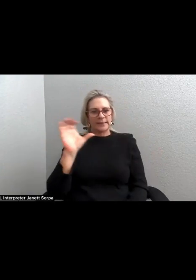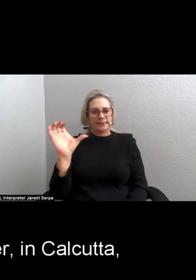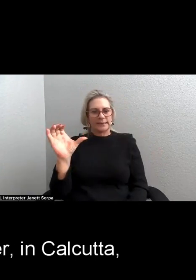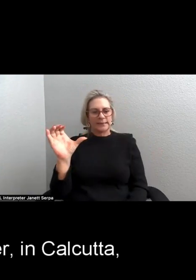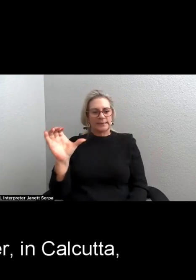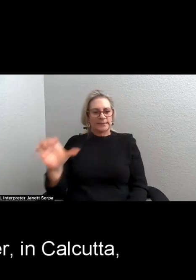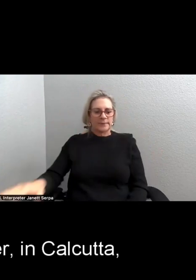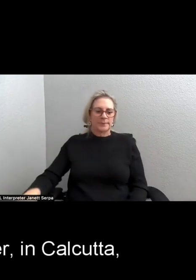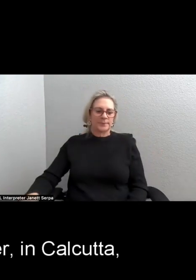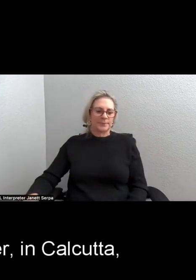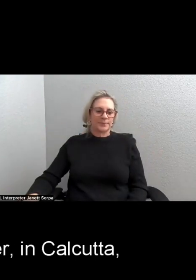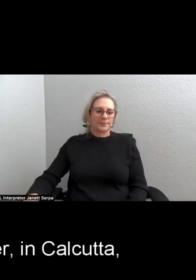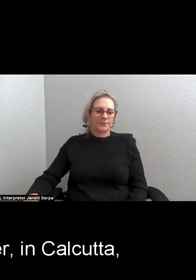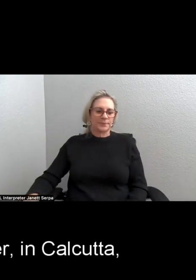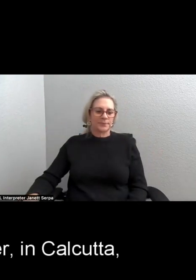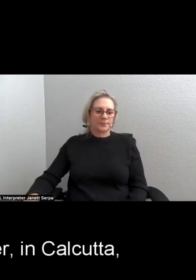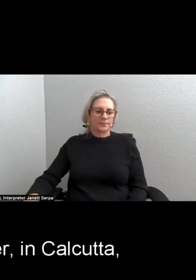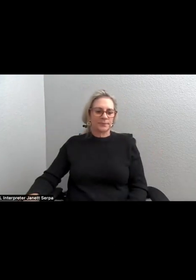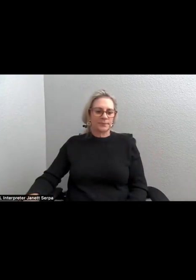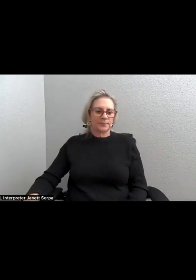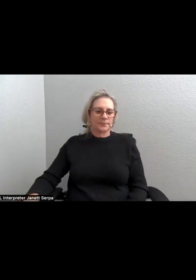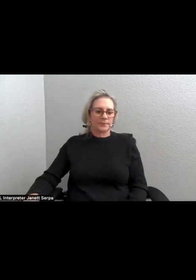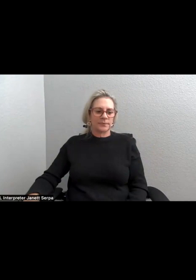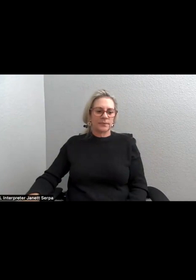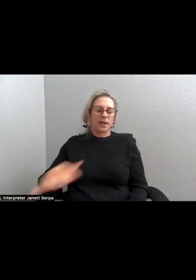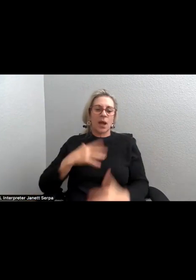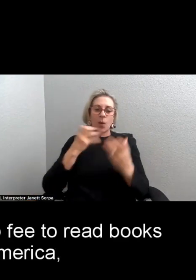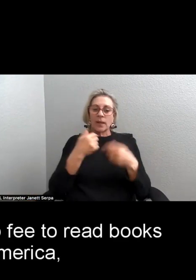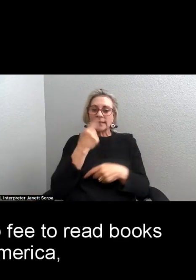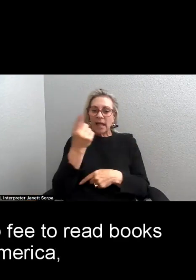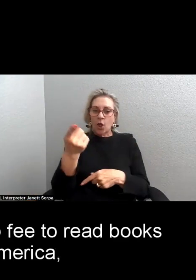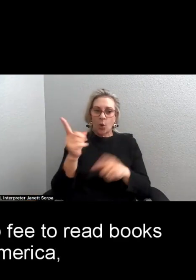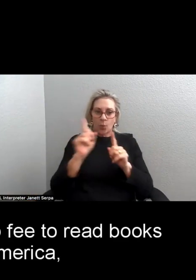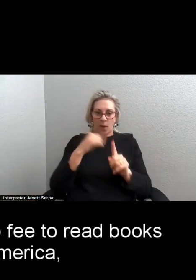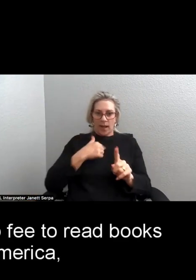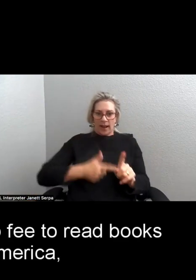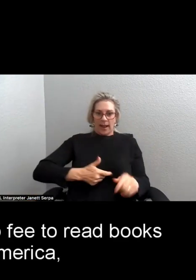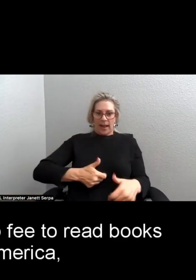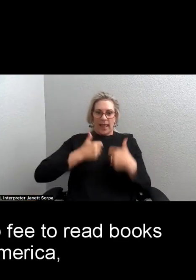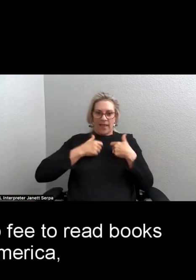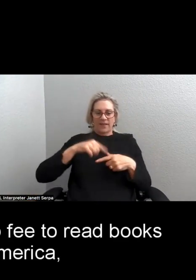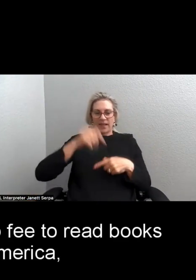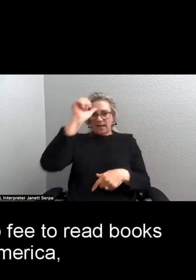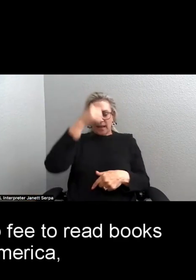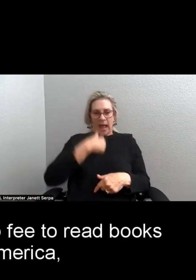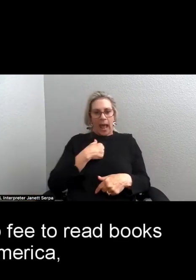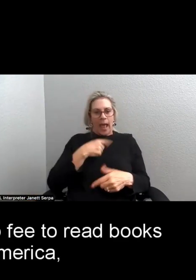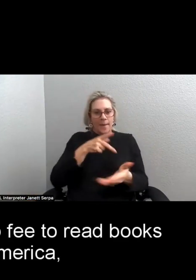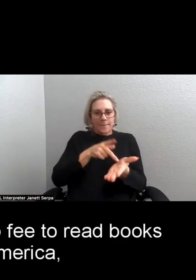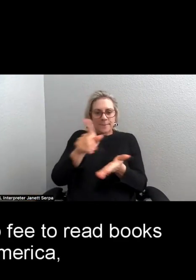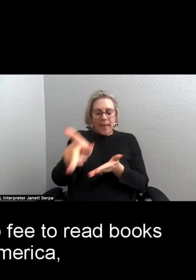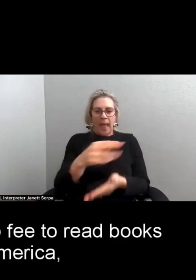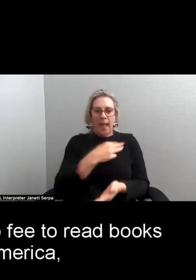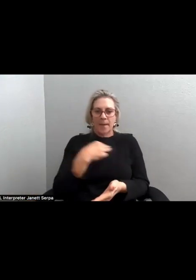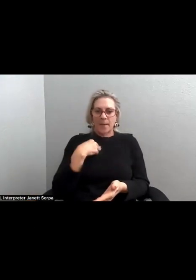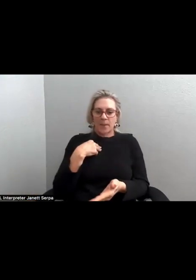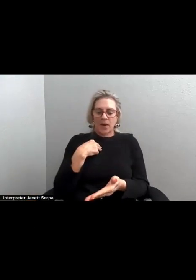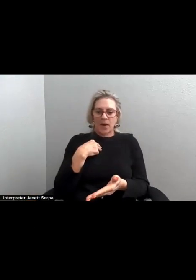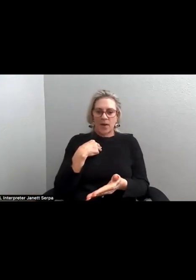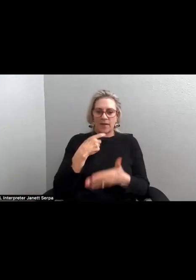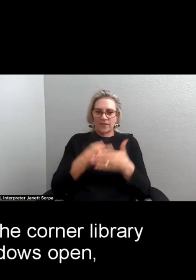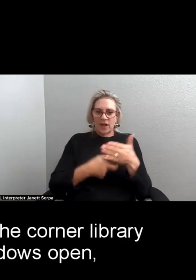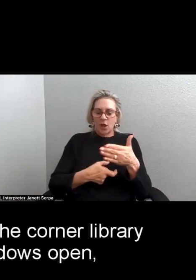I want to tell her in Calcutta, I paid a membership fee to read books about America,